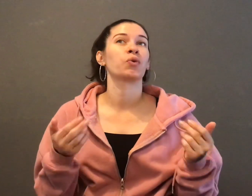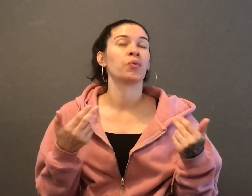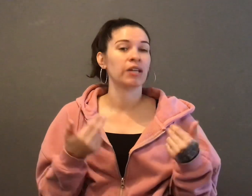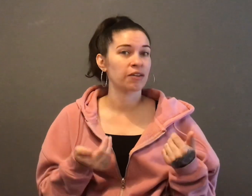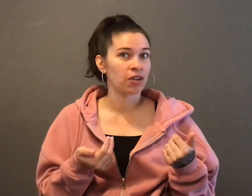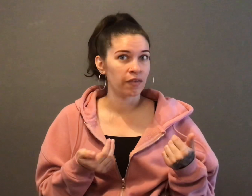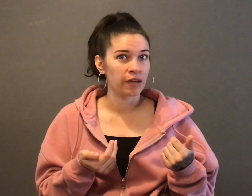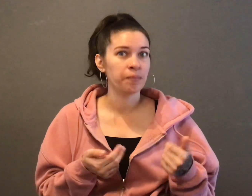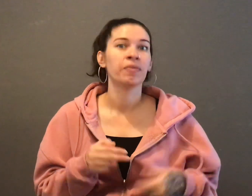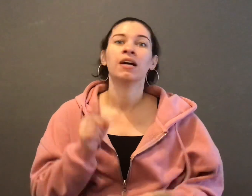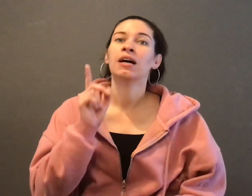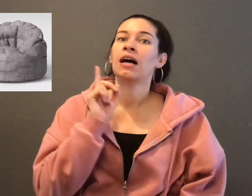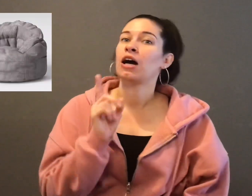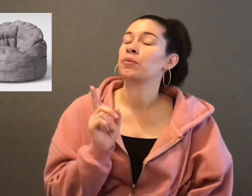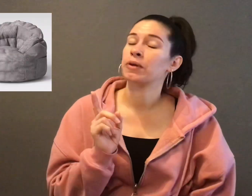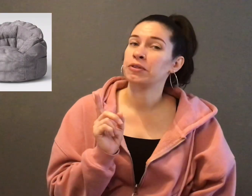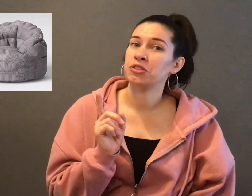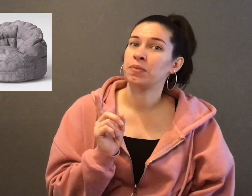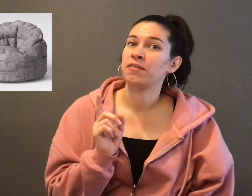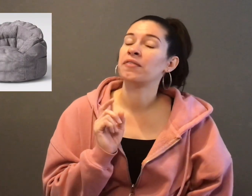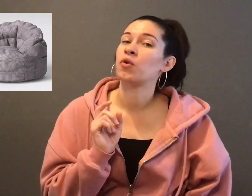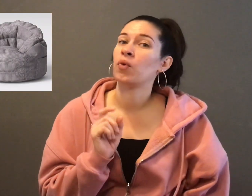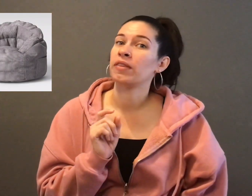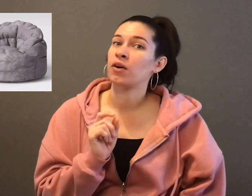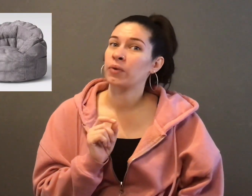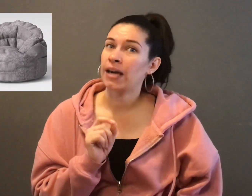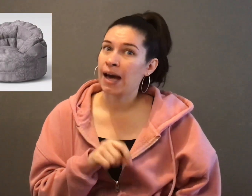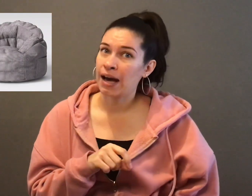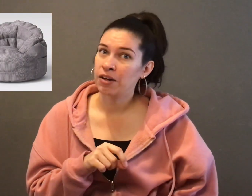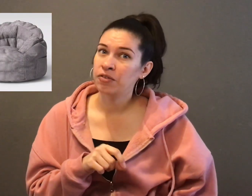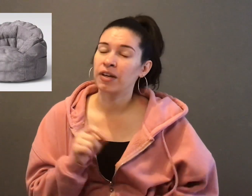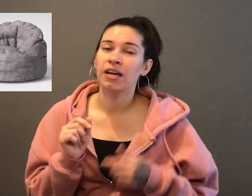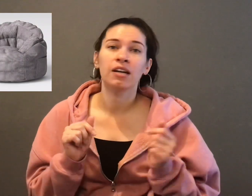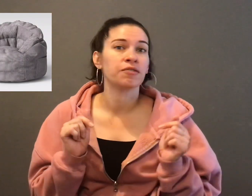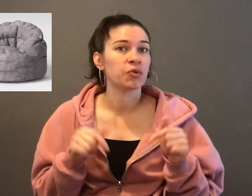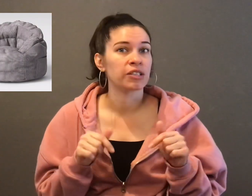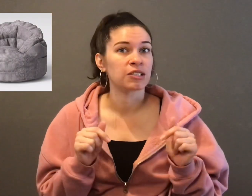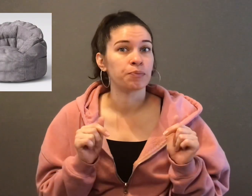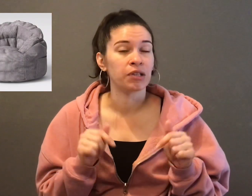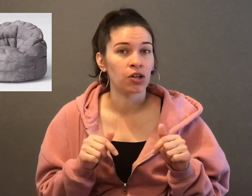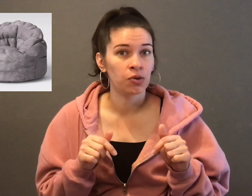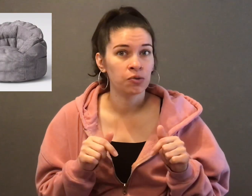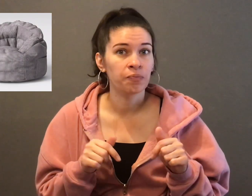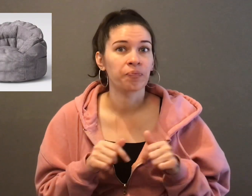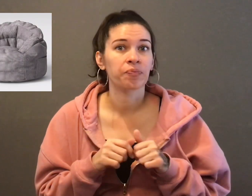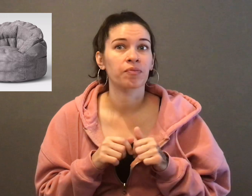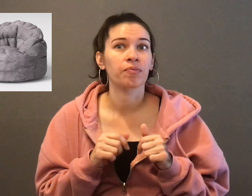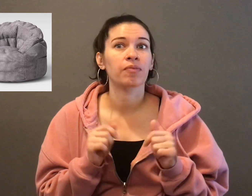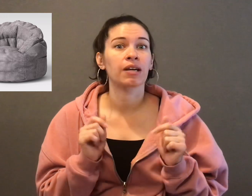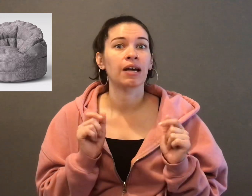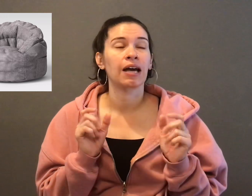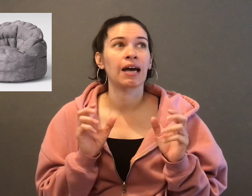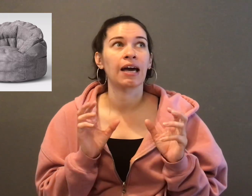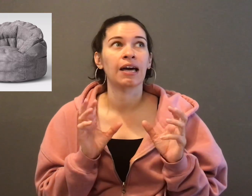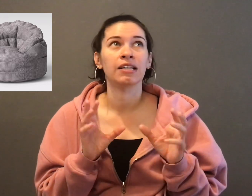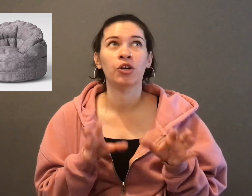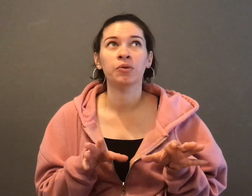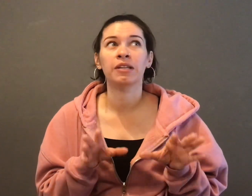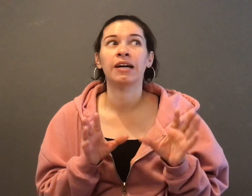we have called them. I will put a picture above of the one that we have and a few links below. And note that